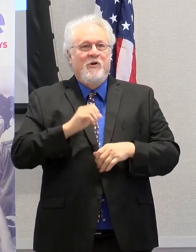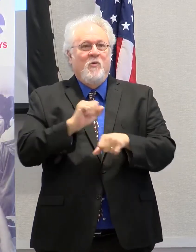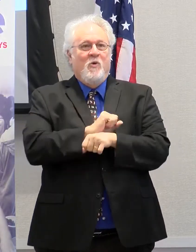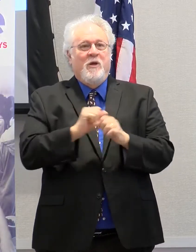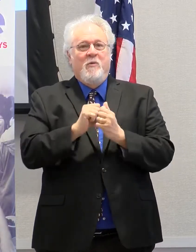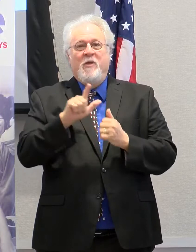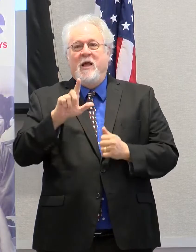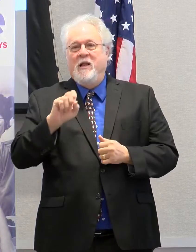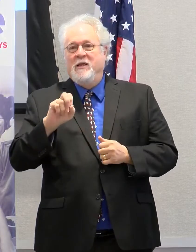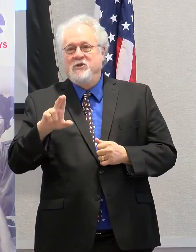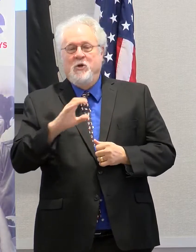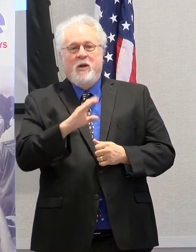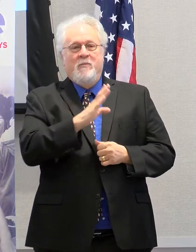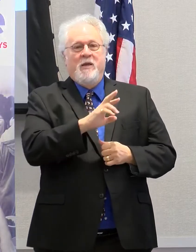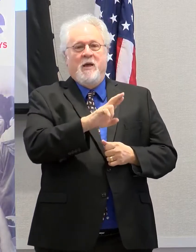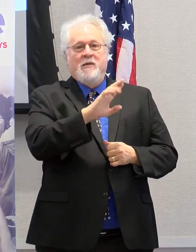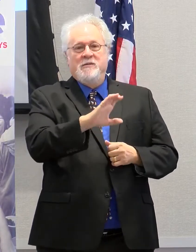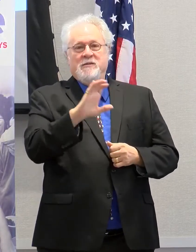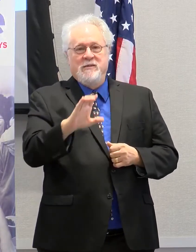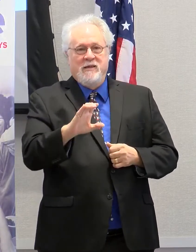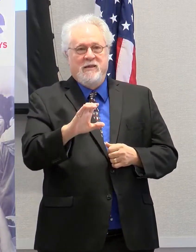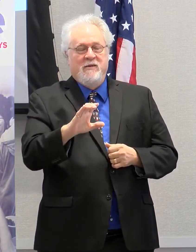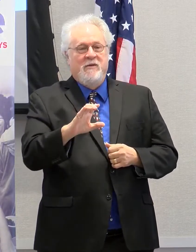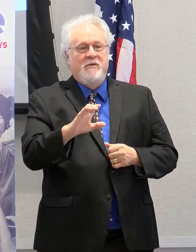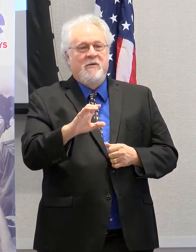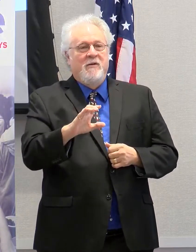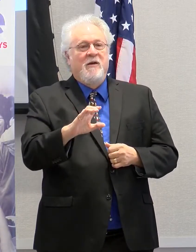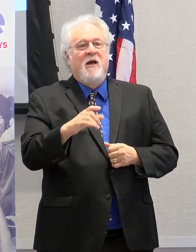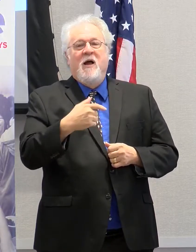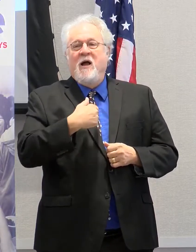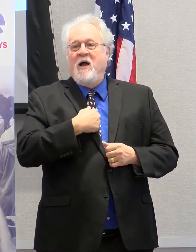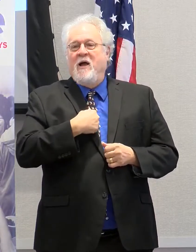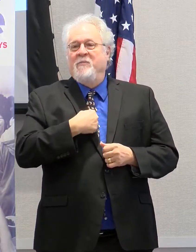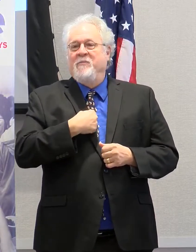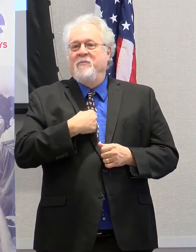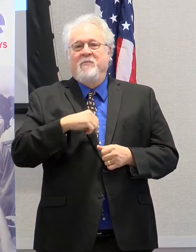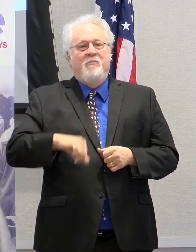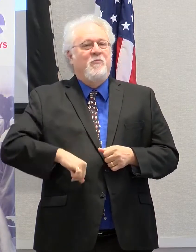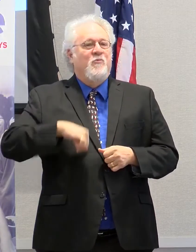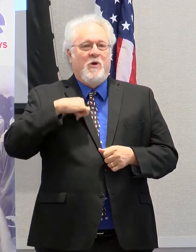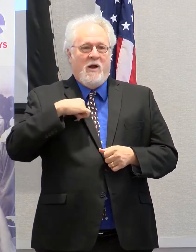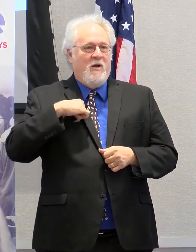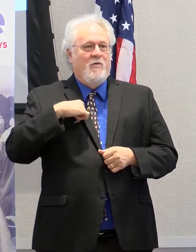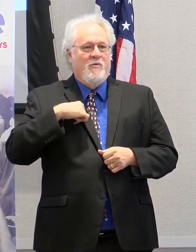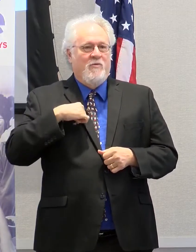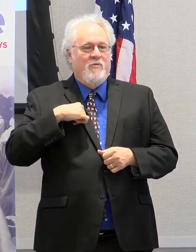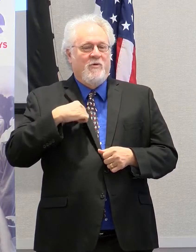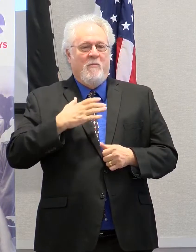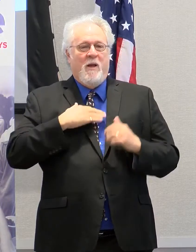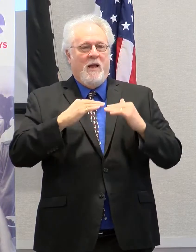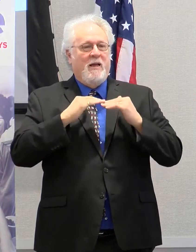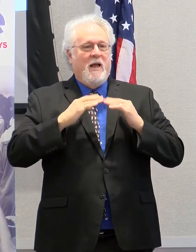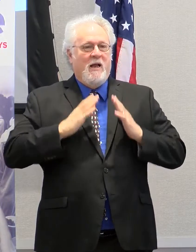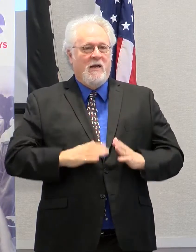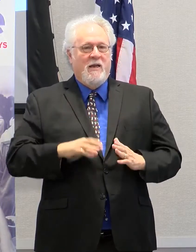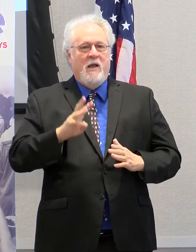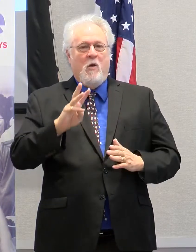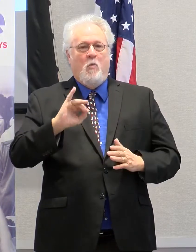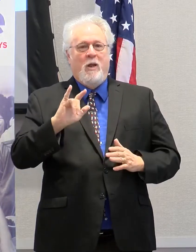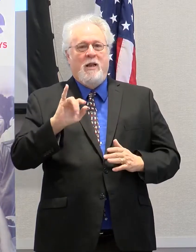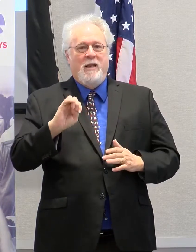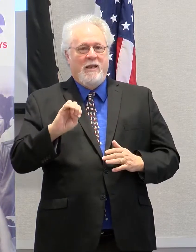LSU and Ballon Rouge Community College. I am so proud of my colleague, Willie,